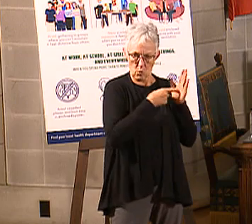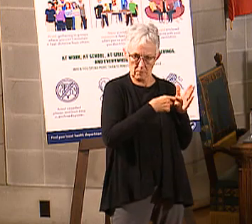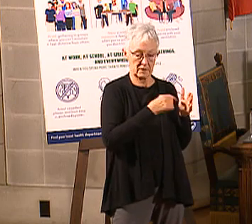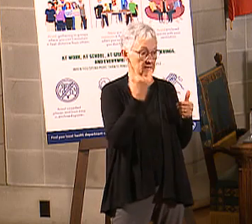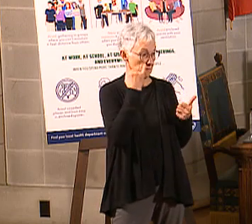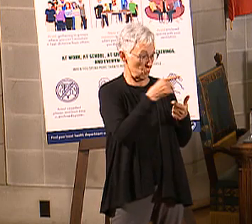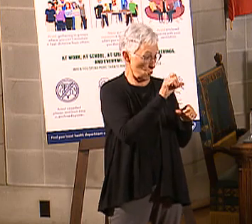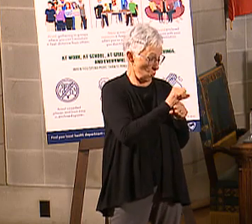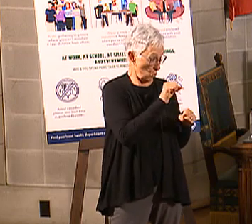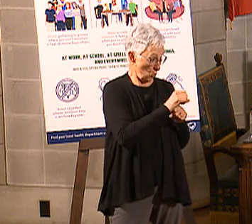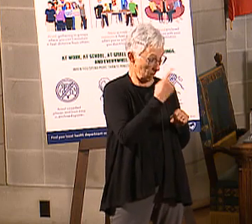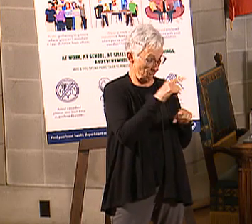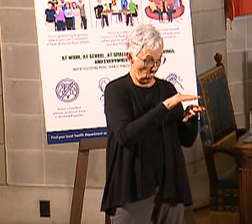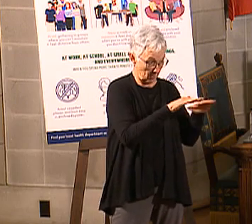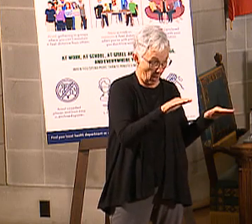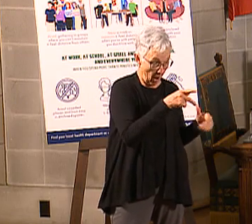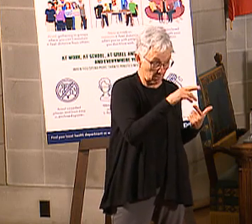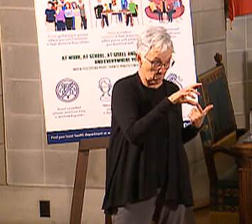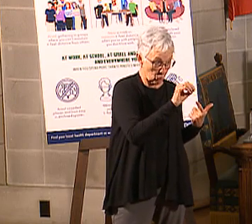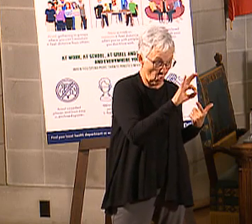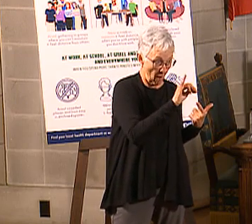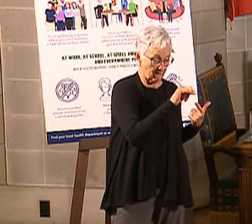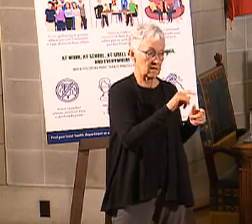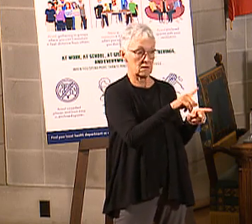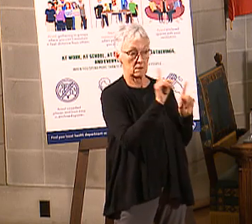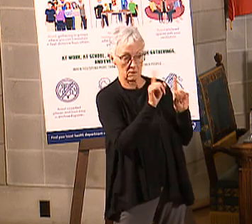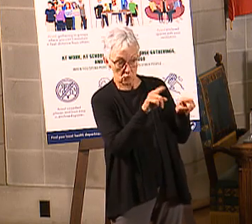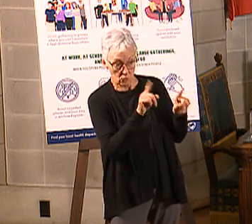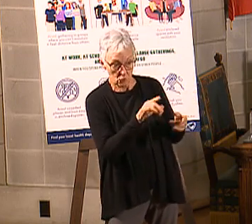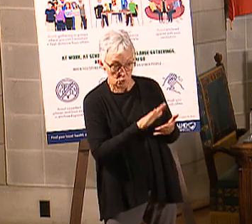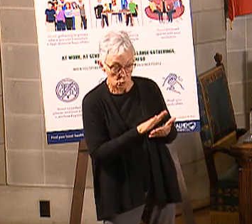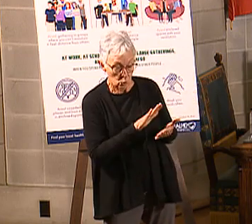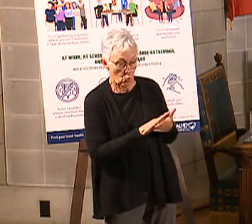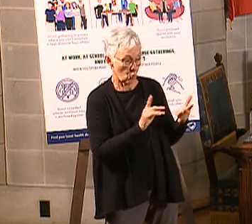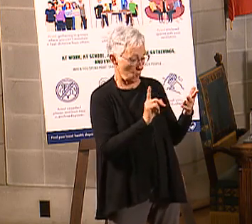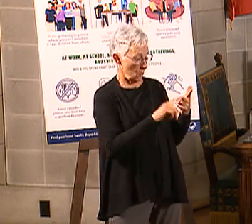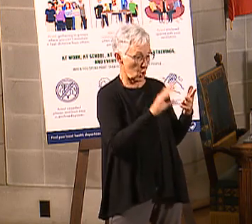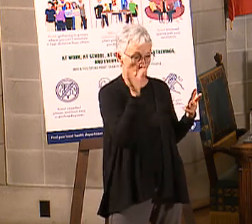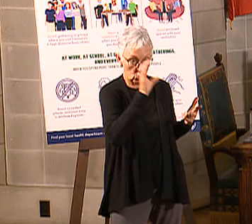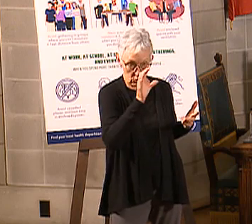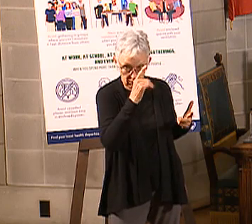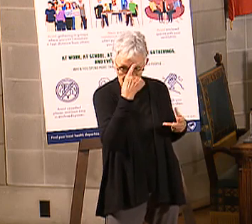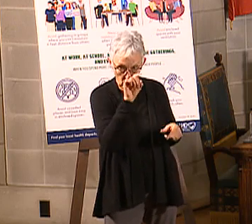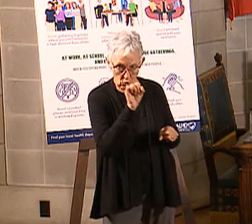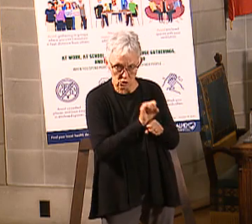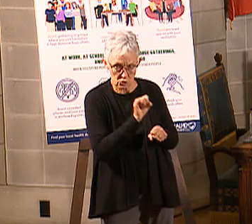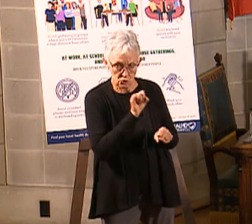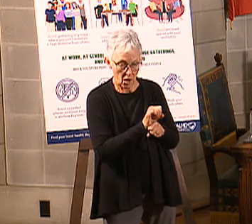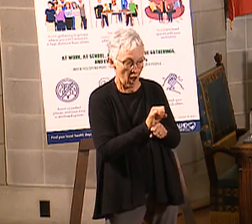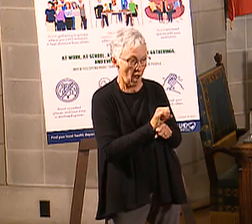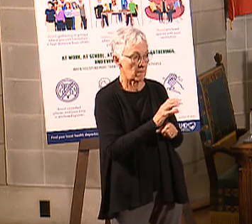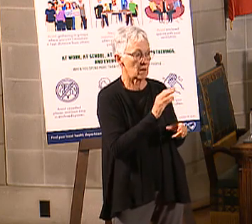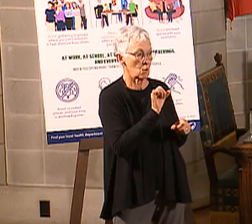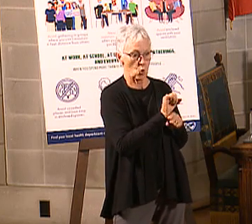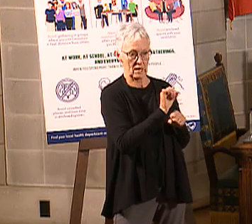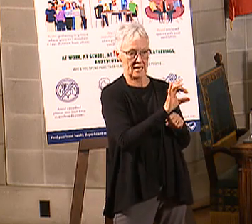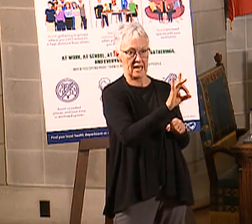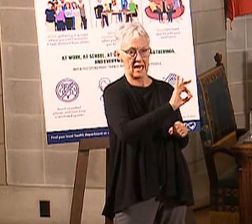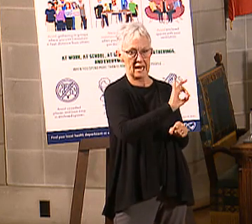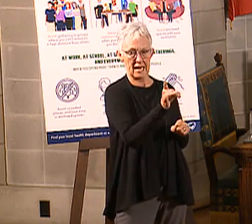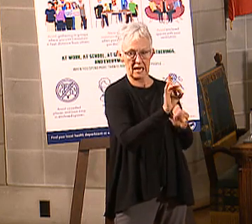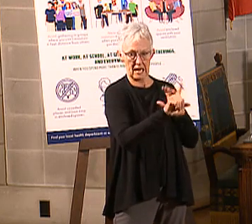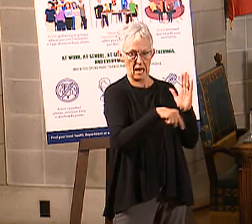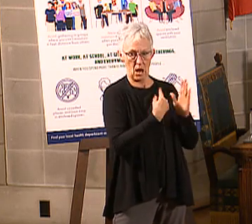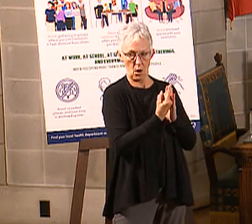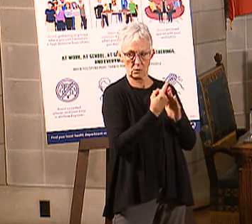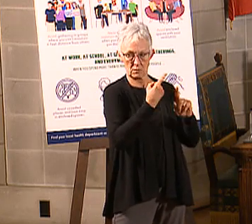going to school, looking for a job 80 hours a month, you know, employment-type activities 80 hours a month. Those are the things that will roll out